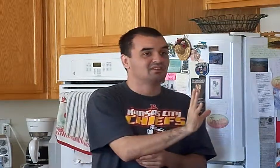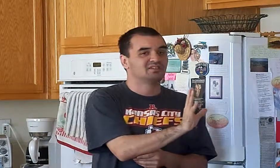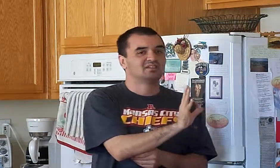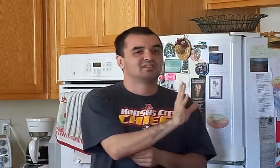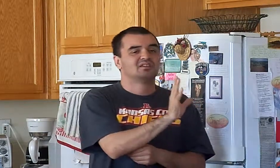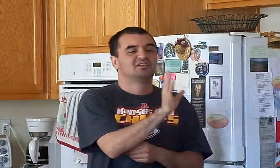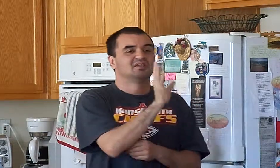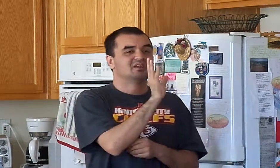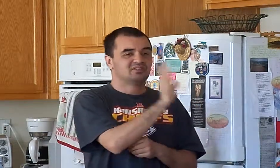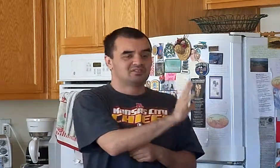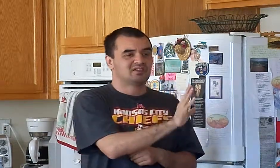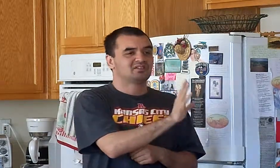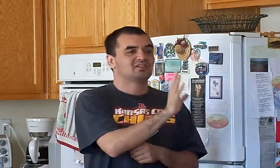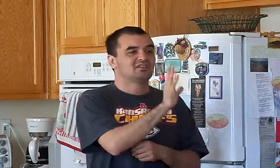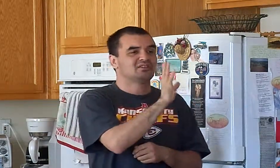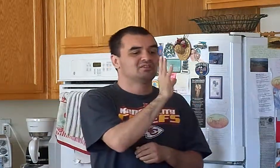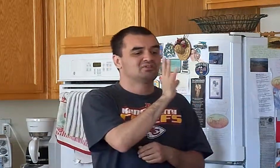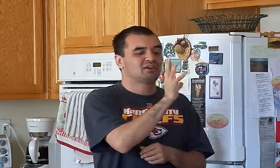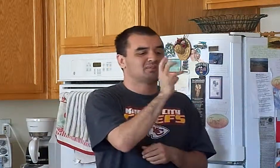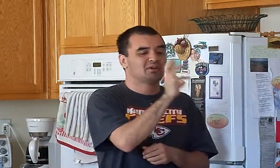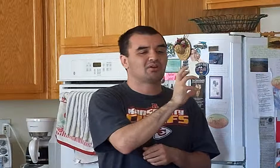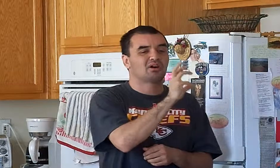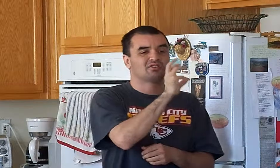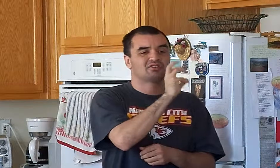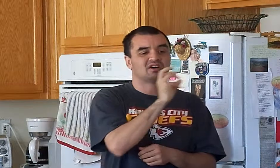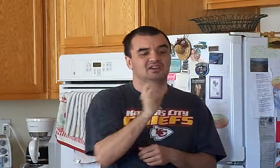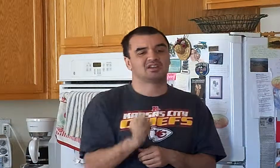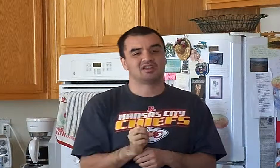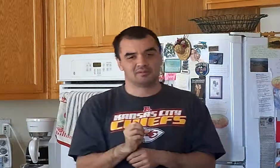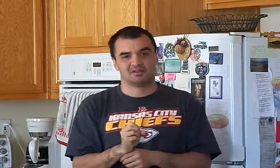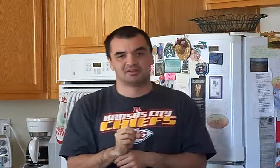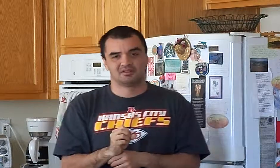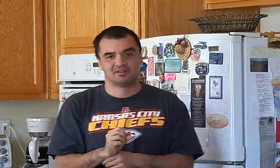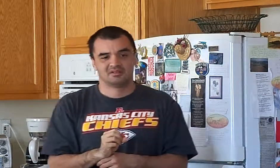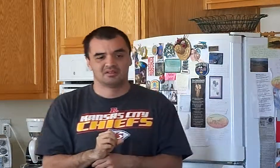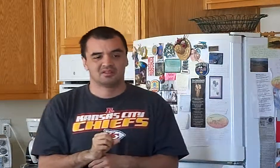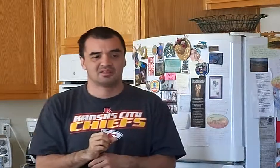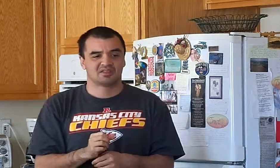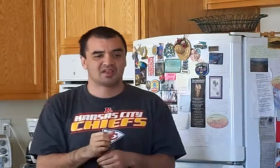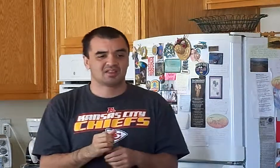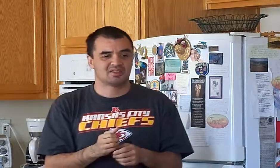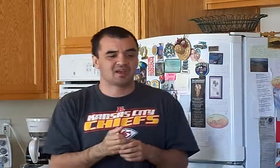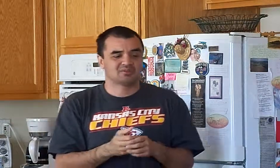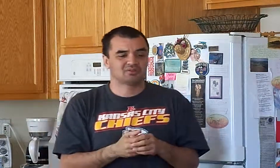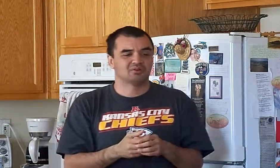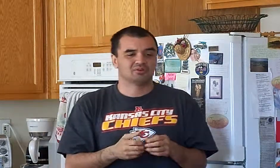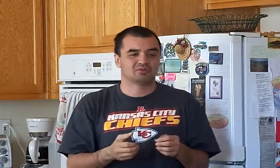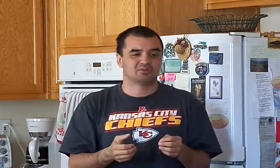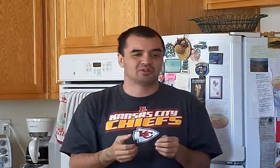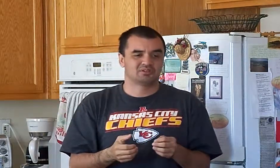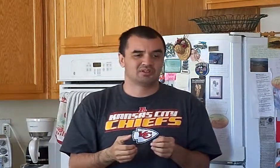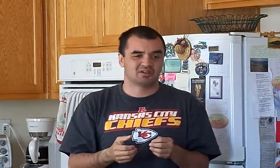in a sense, than to try to pair off Sonic and Amy. That was the whole situation there.